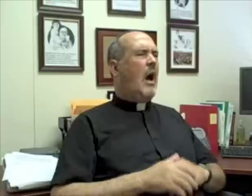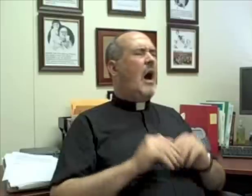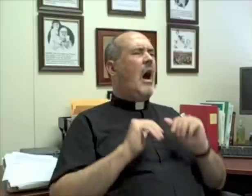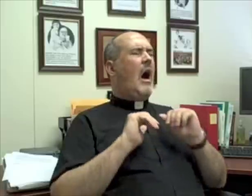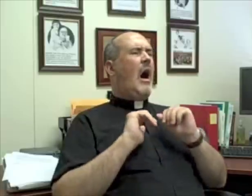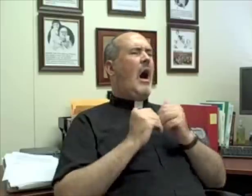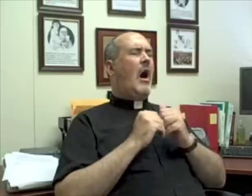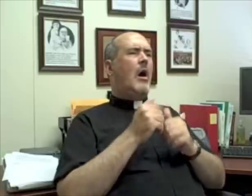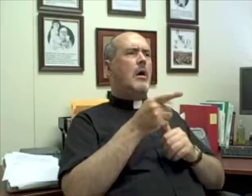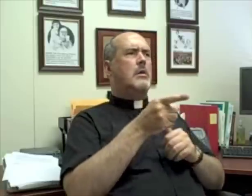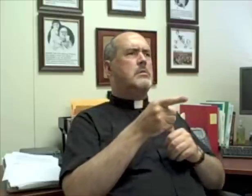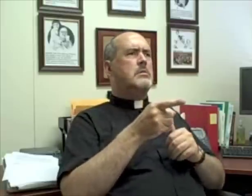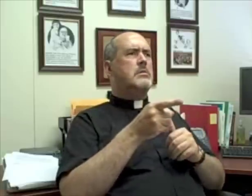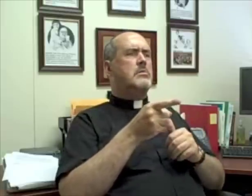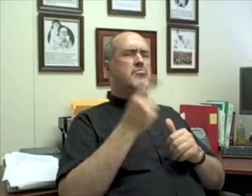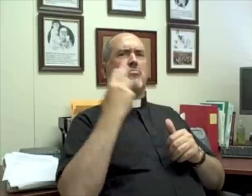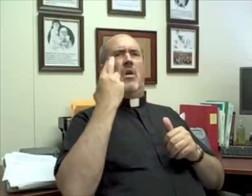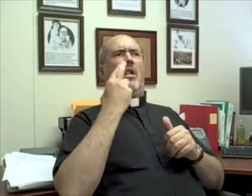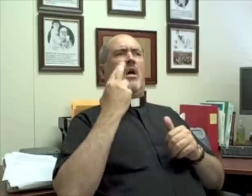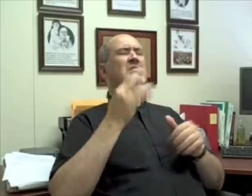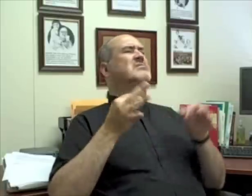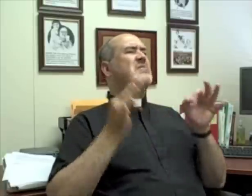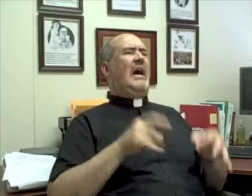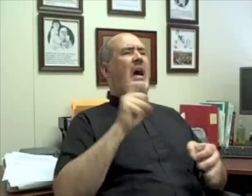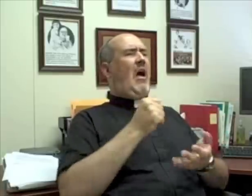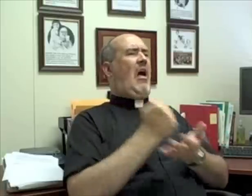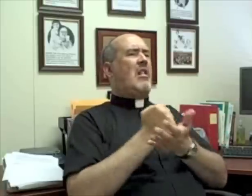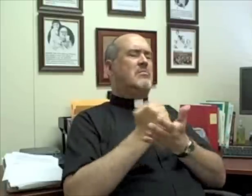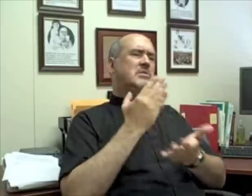When did you finally realize that you needed to stop drinking altogether?